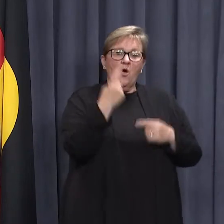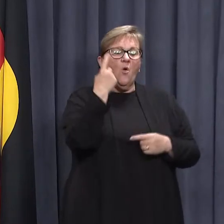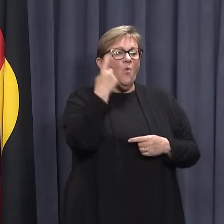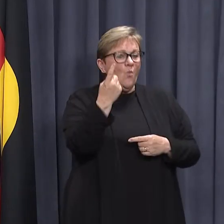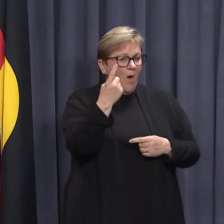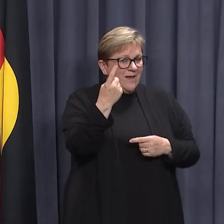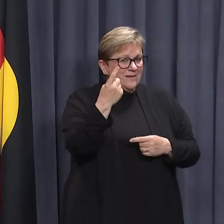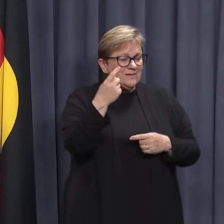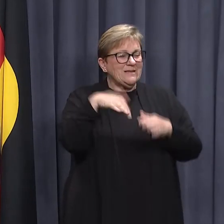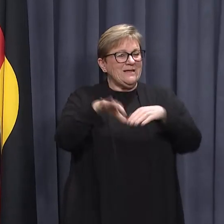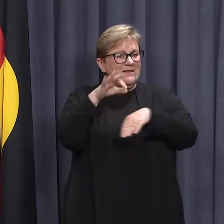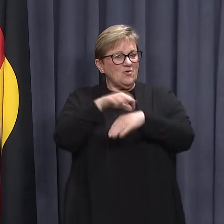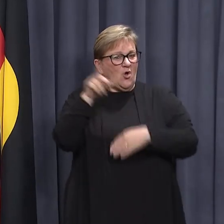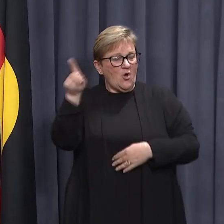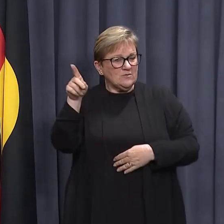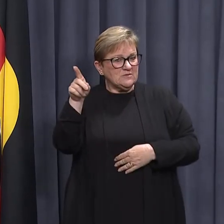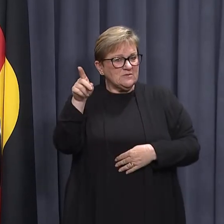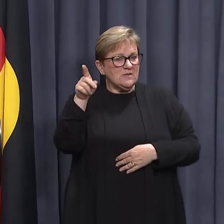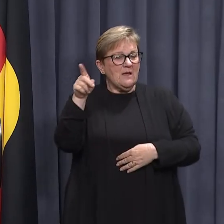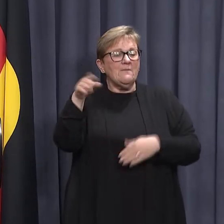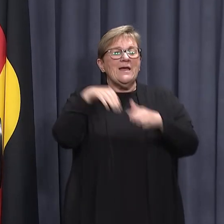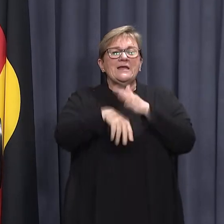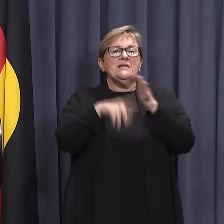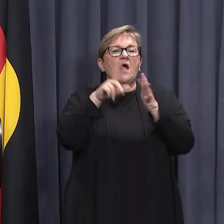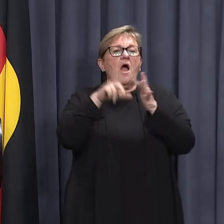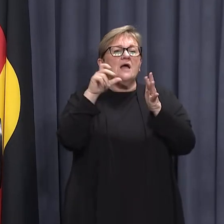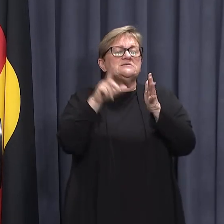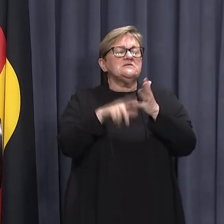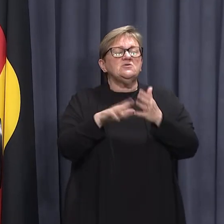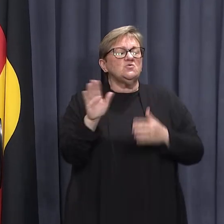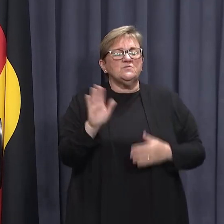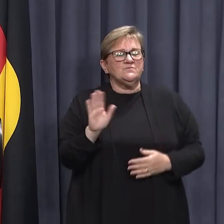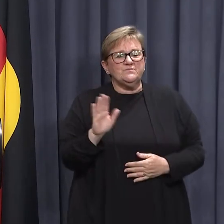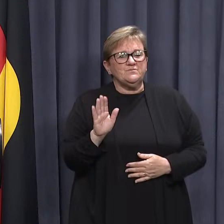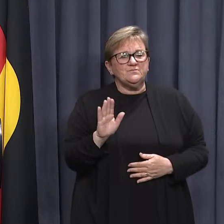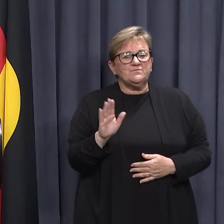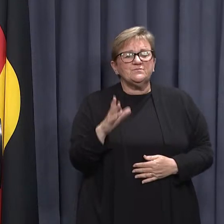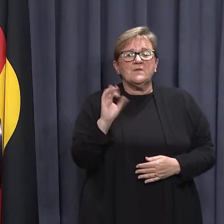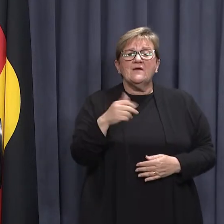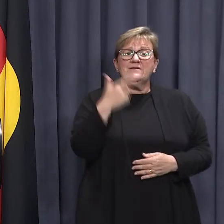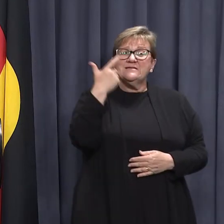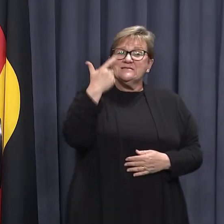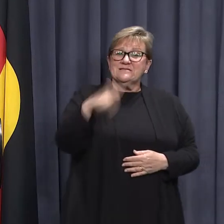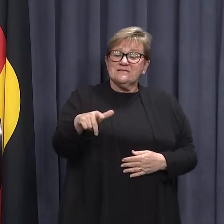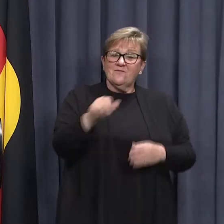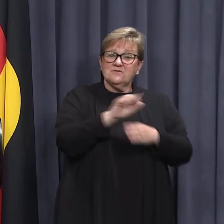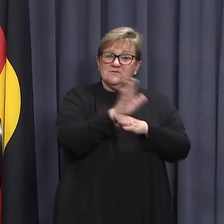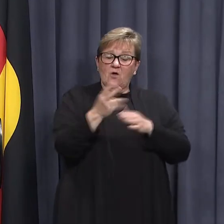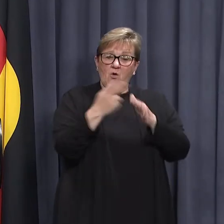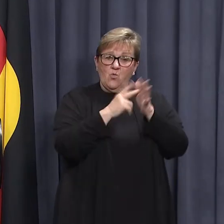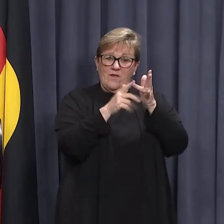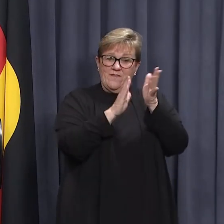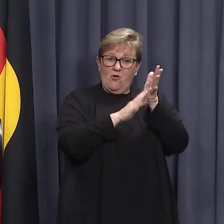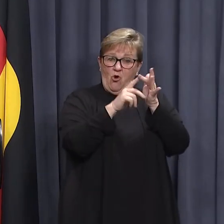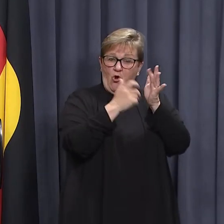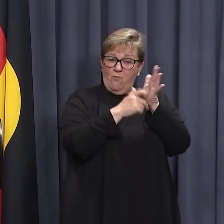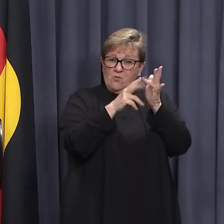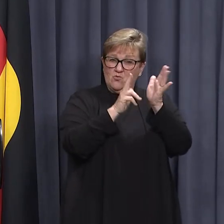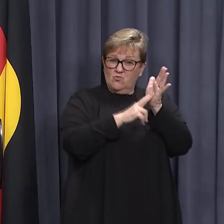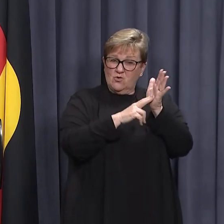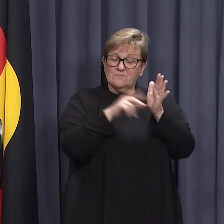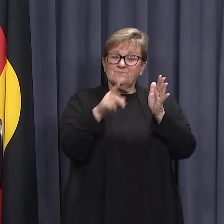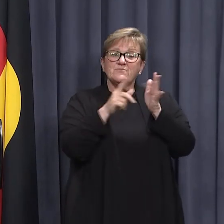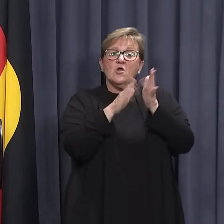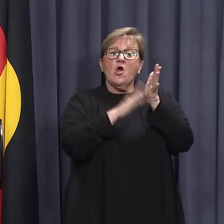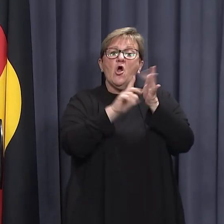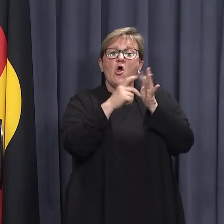is in hospital but not in ICU. There are 70 active cases with the Omicron variant. The